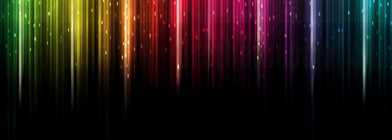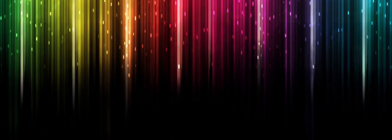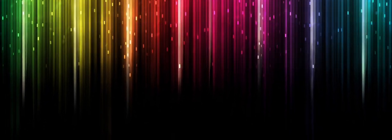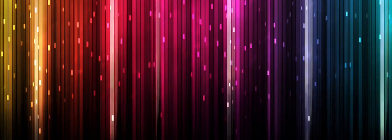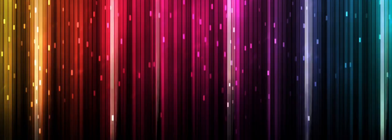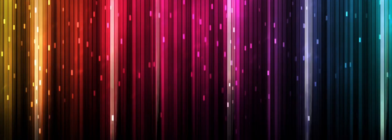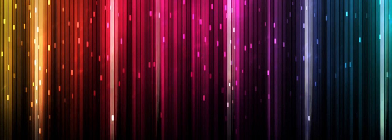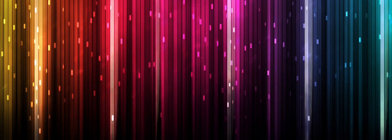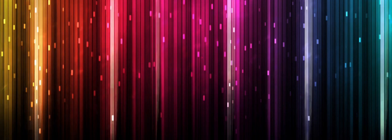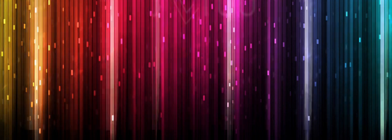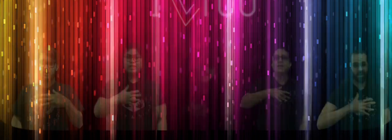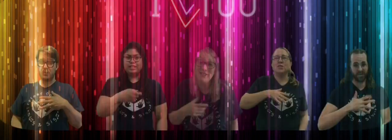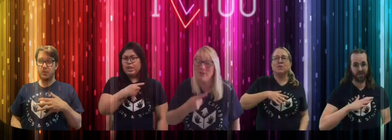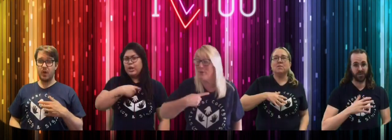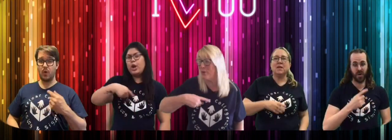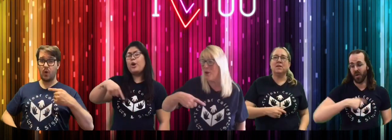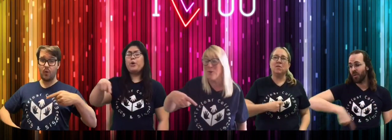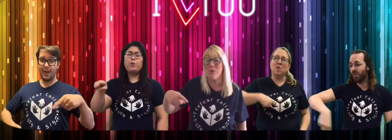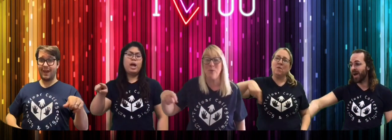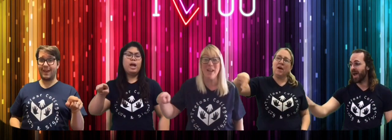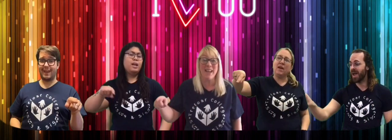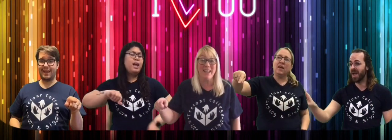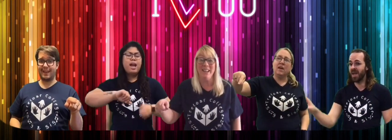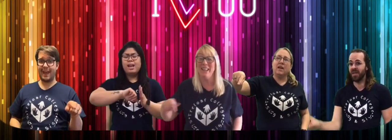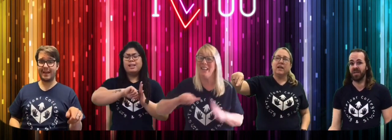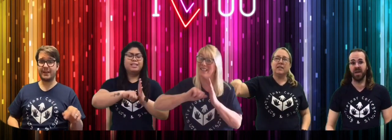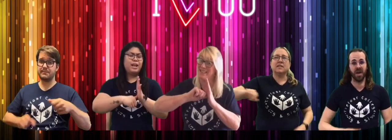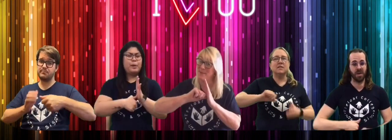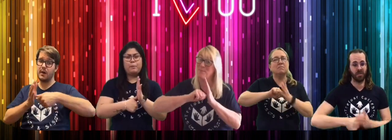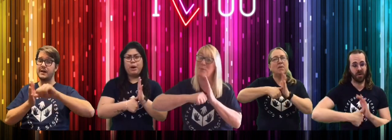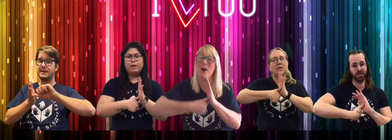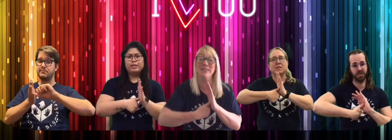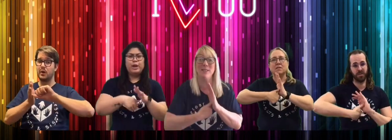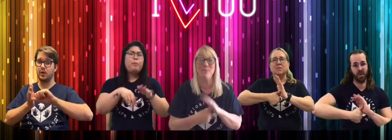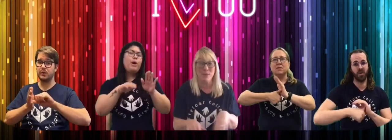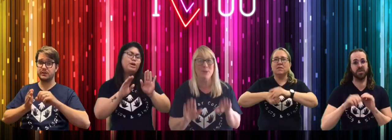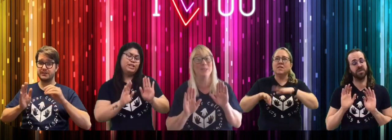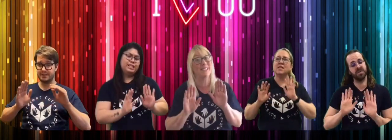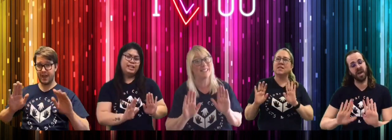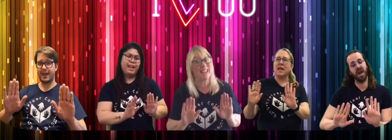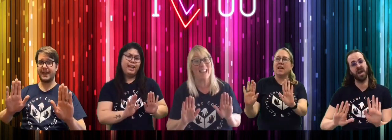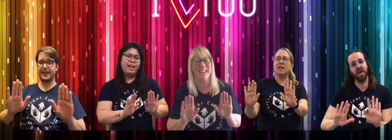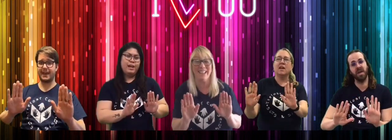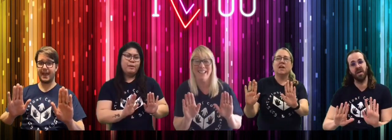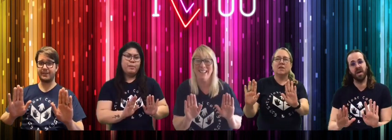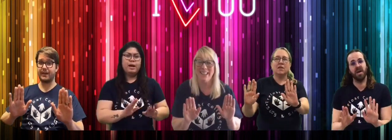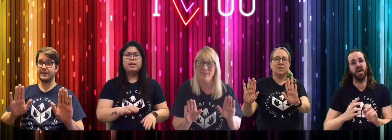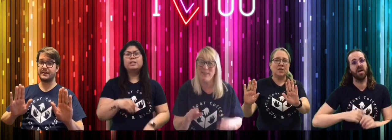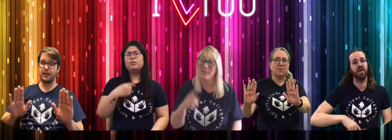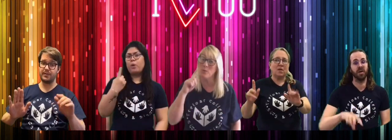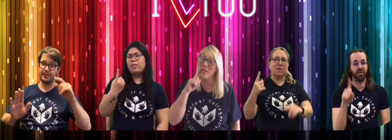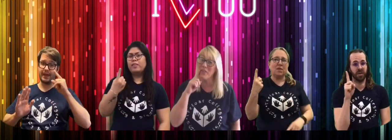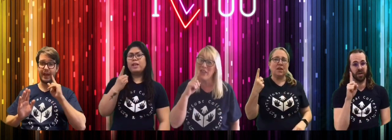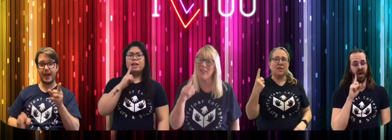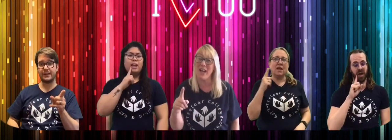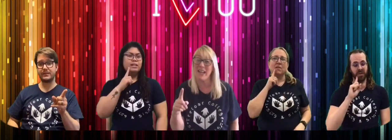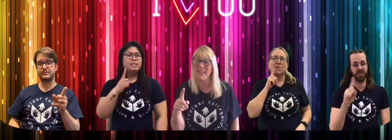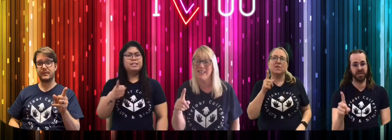Though it hurts to go away, it's impossible to stay, but there's one thing I must